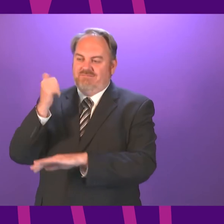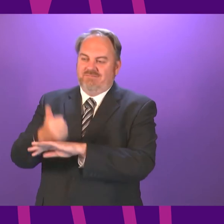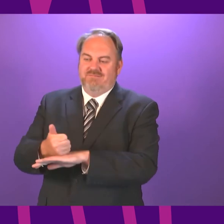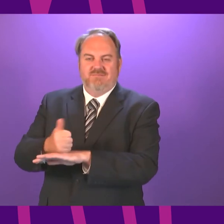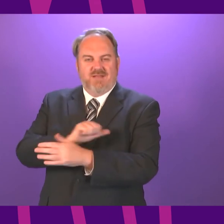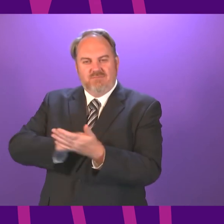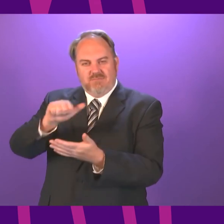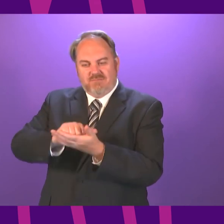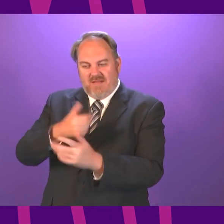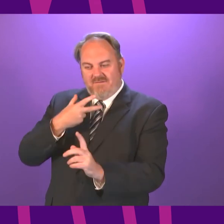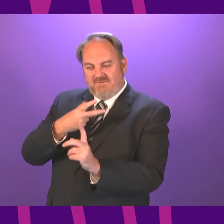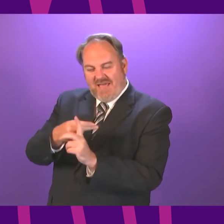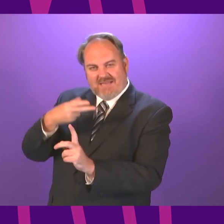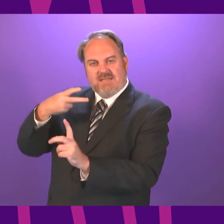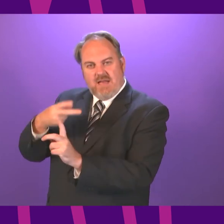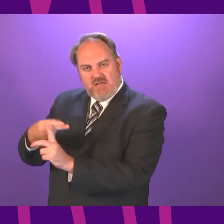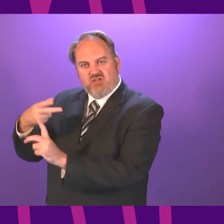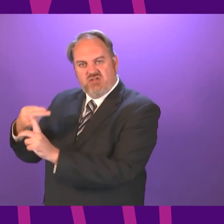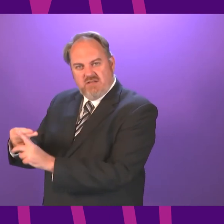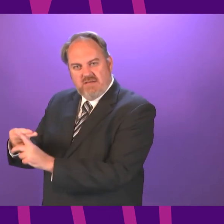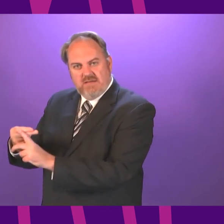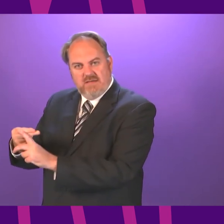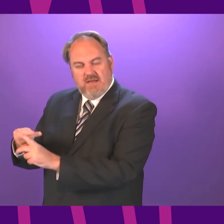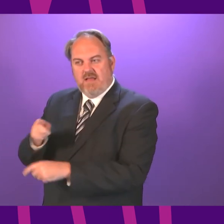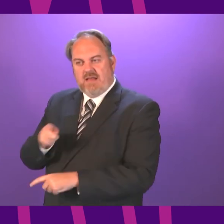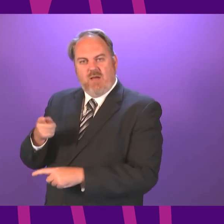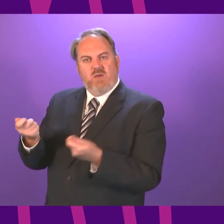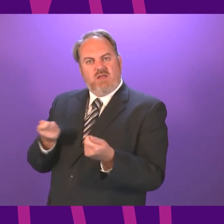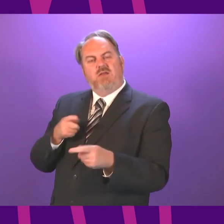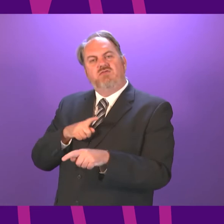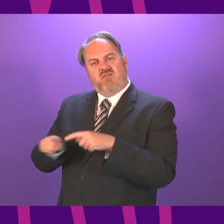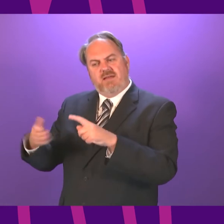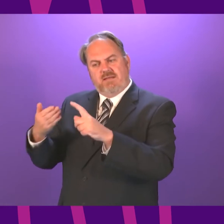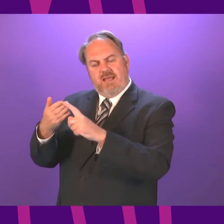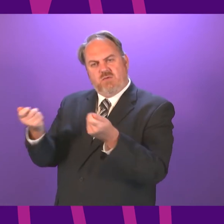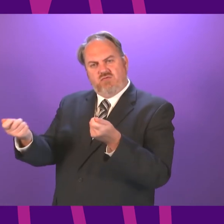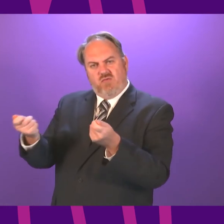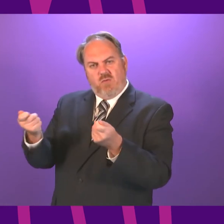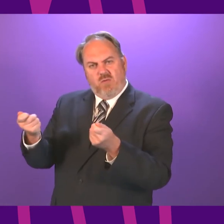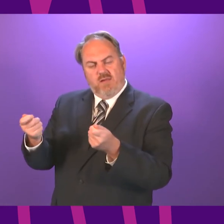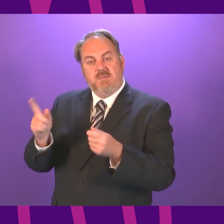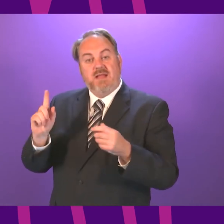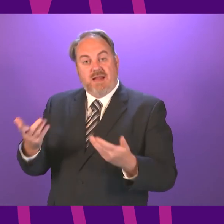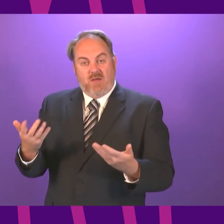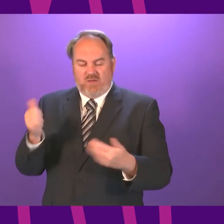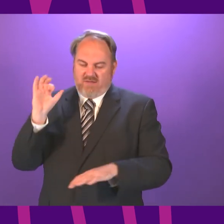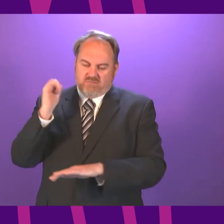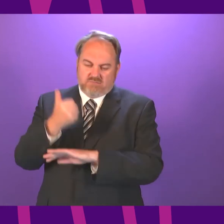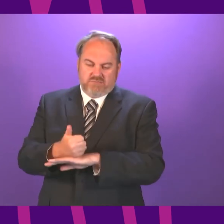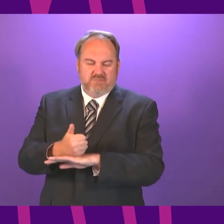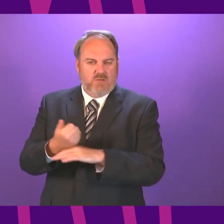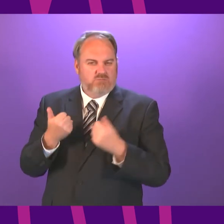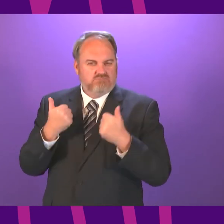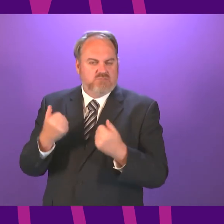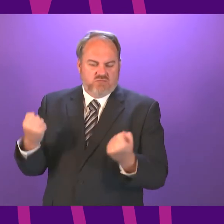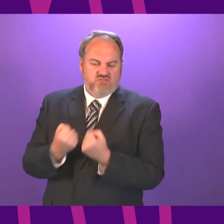harm, the harm that would have been done by the virus outweighed those. That balance changes when you have a vaccine that